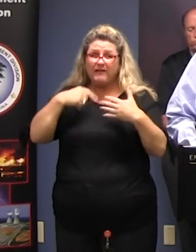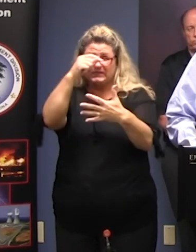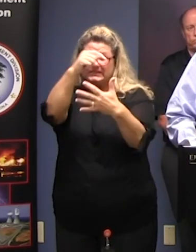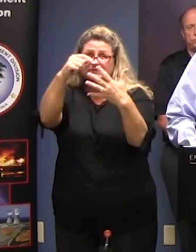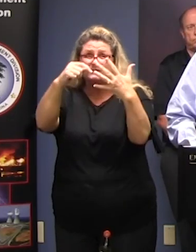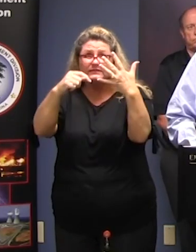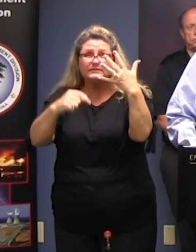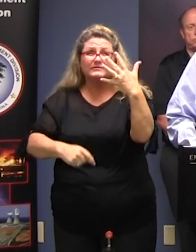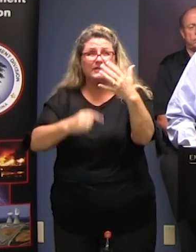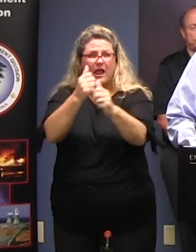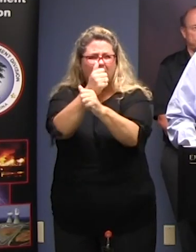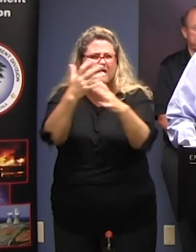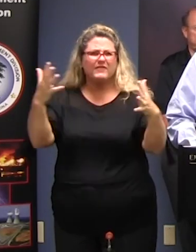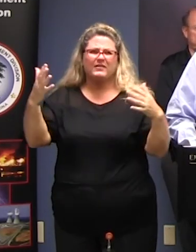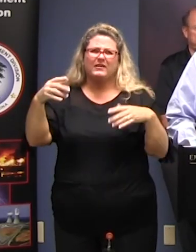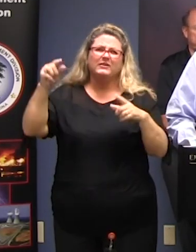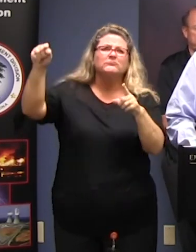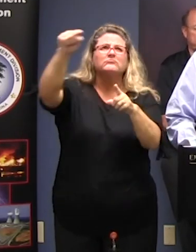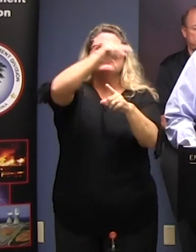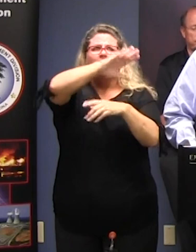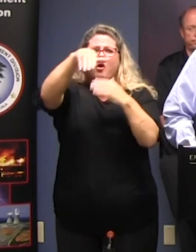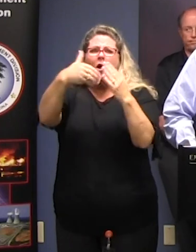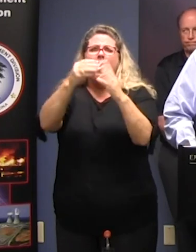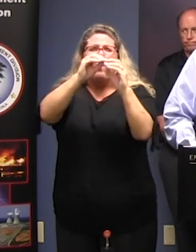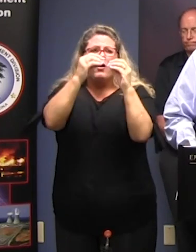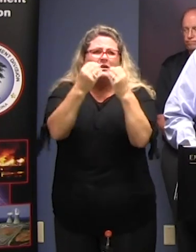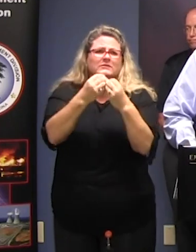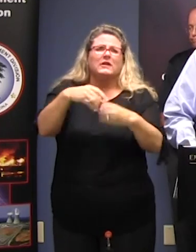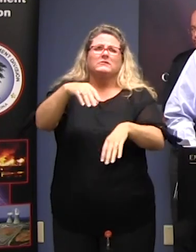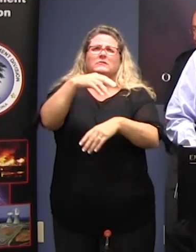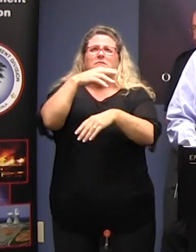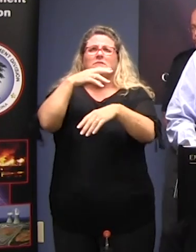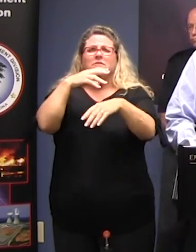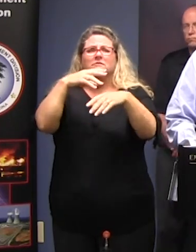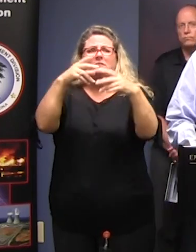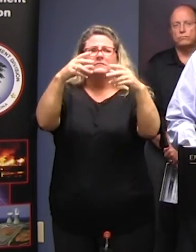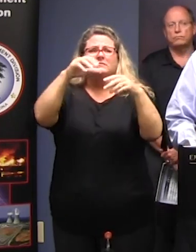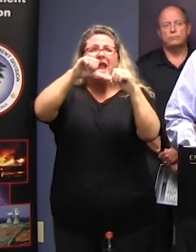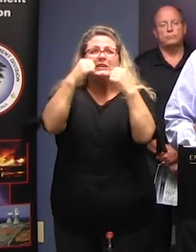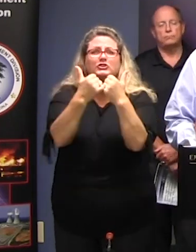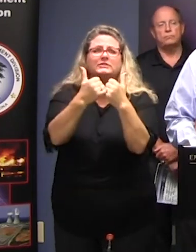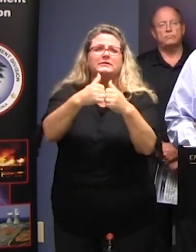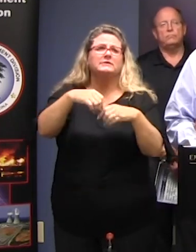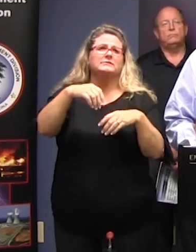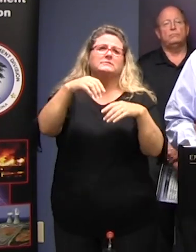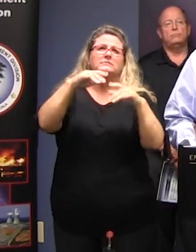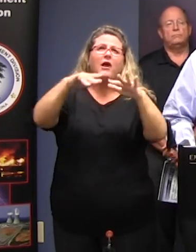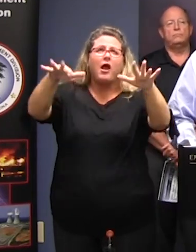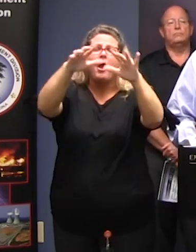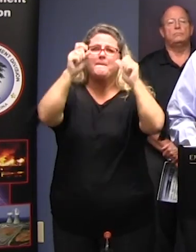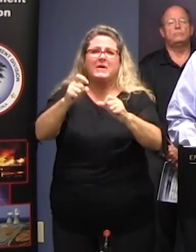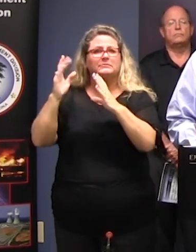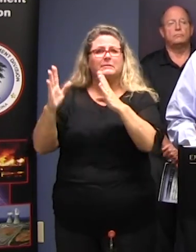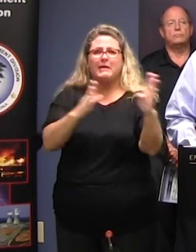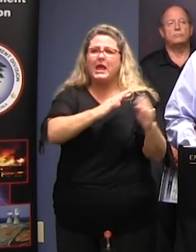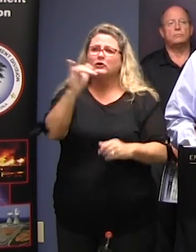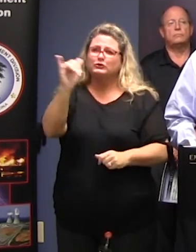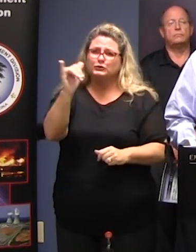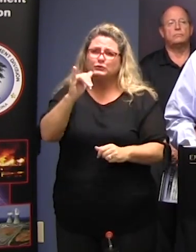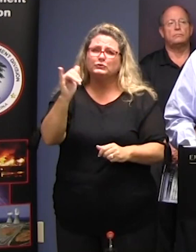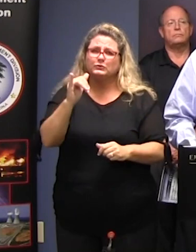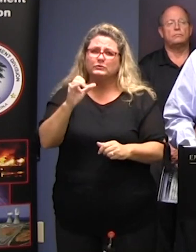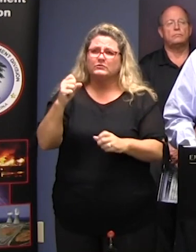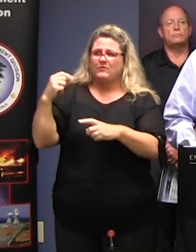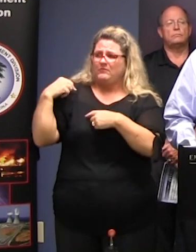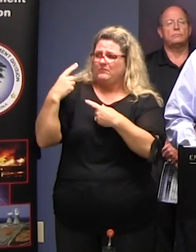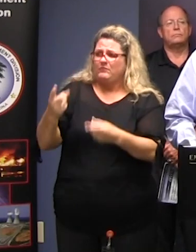Institutions and organizations and there's a lot of planning we're planning Across the board with constant